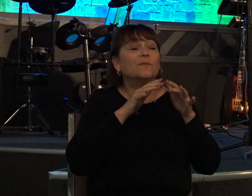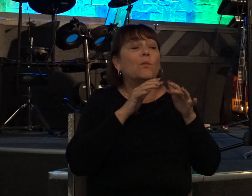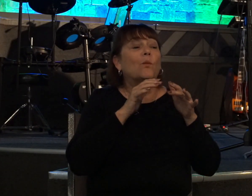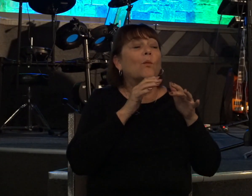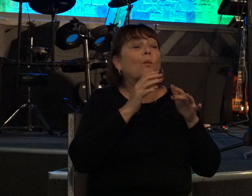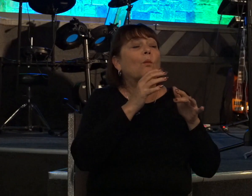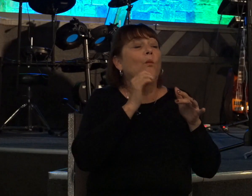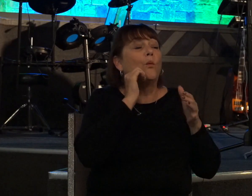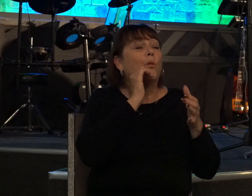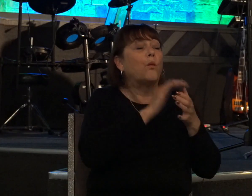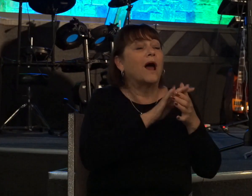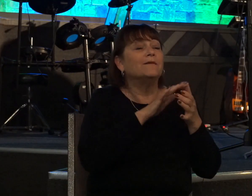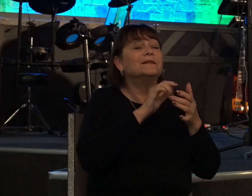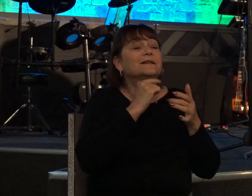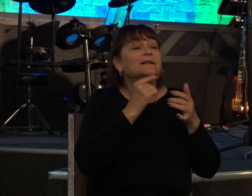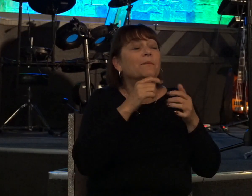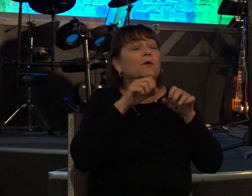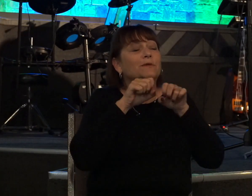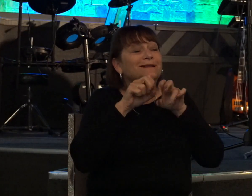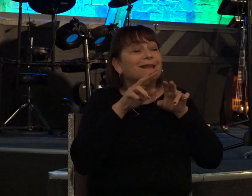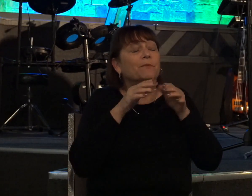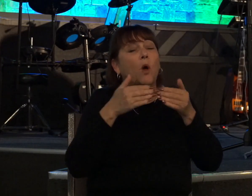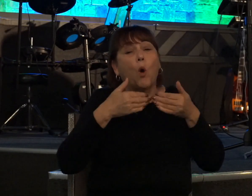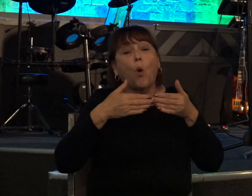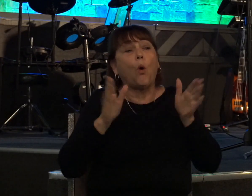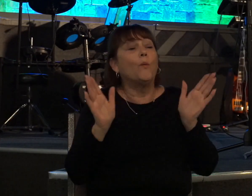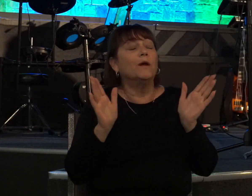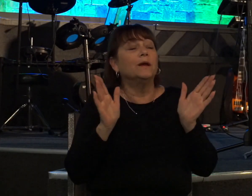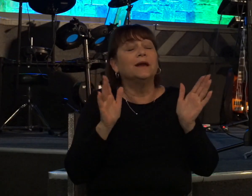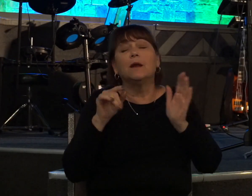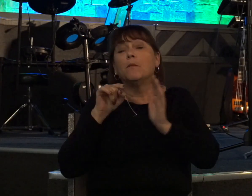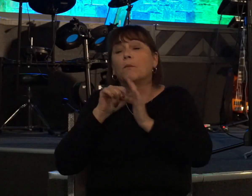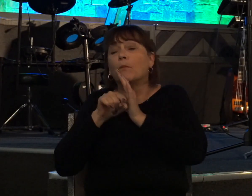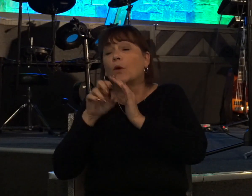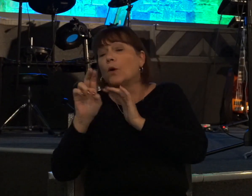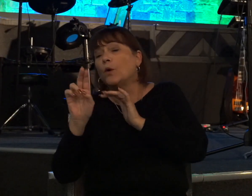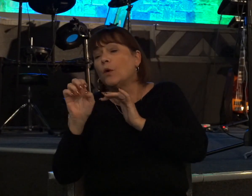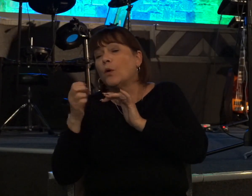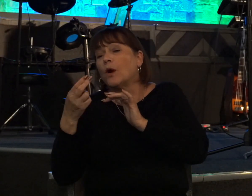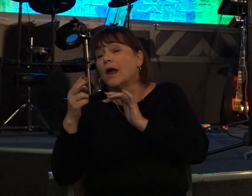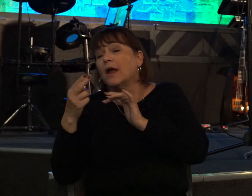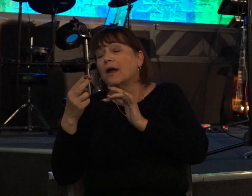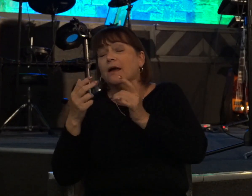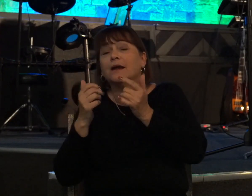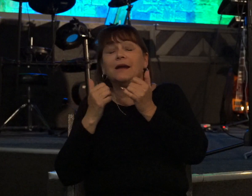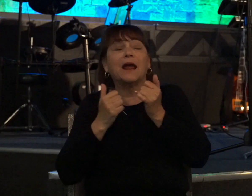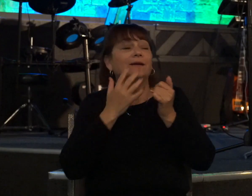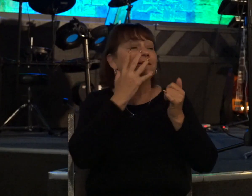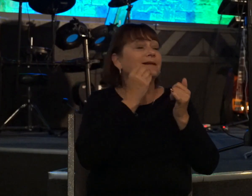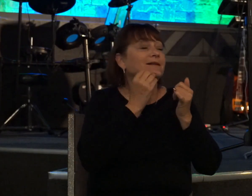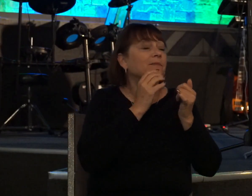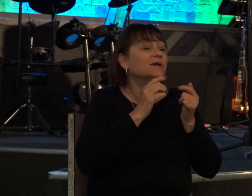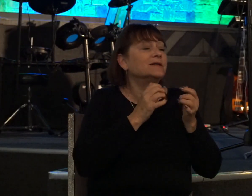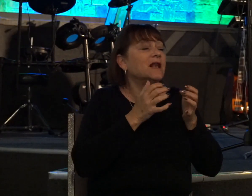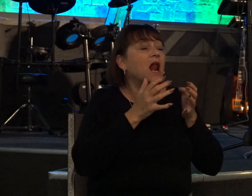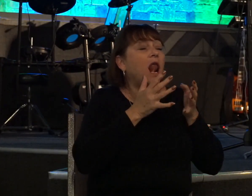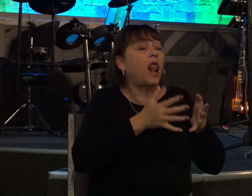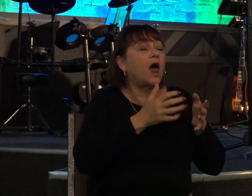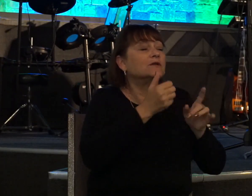david murdered uriah and now david is going to experience loss for himself as his